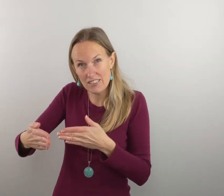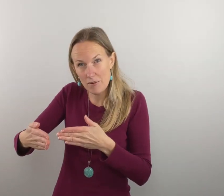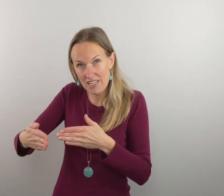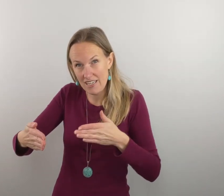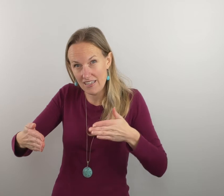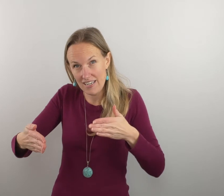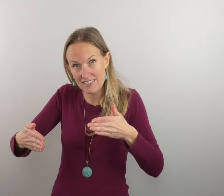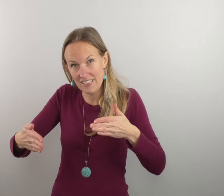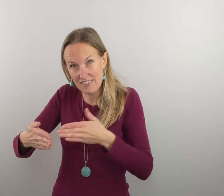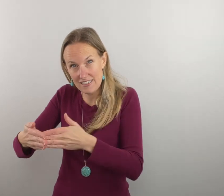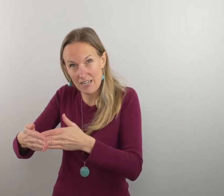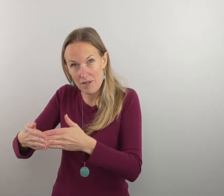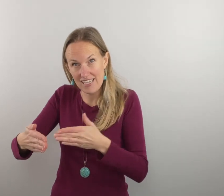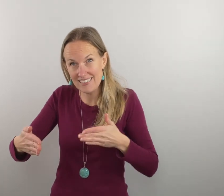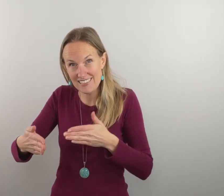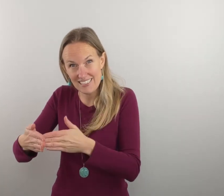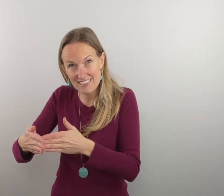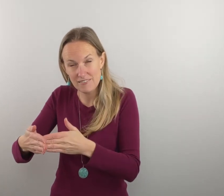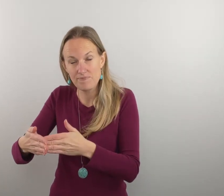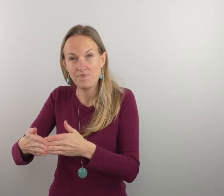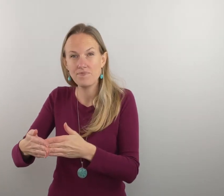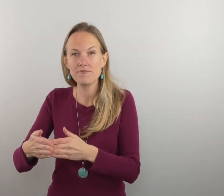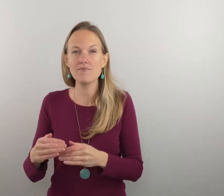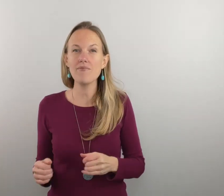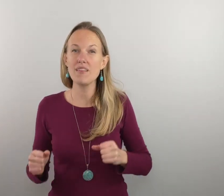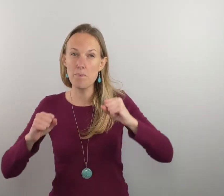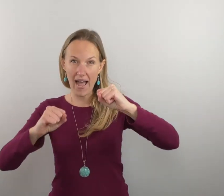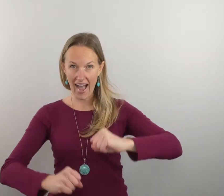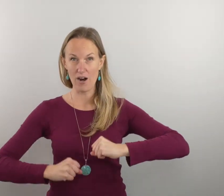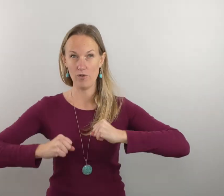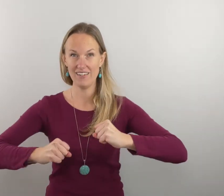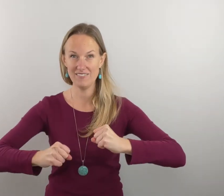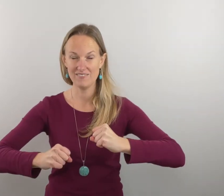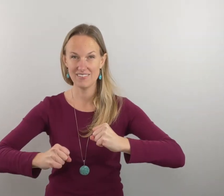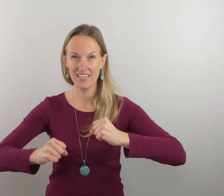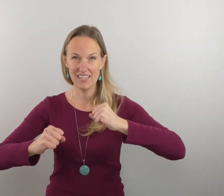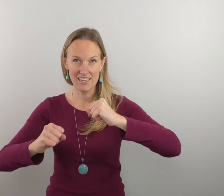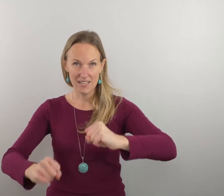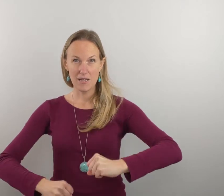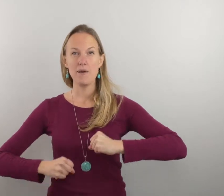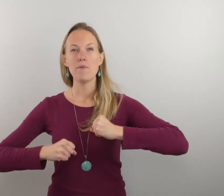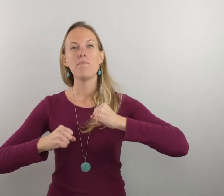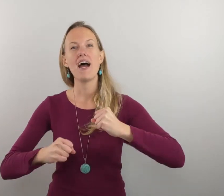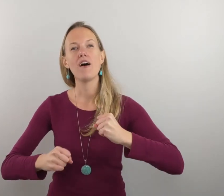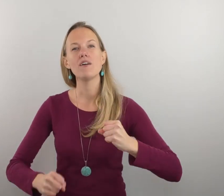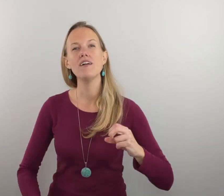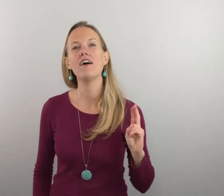-dominant hand here and then you're coming against it the power okay power of